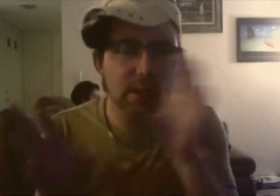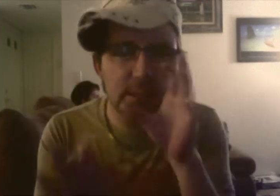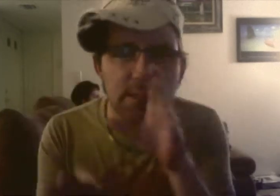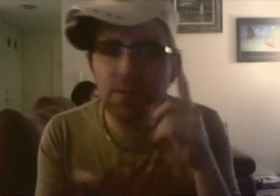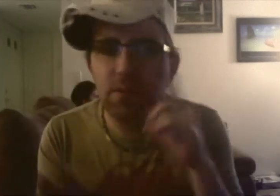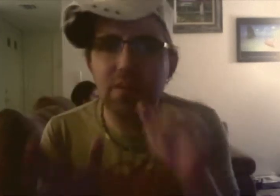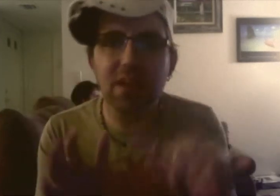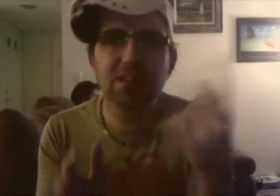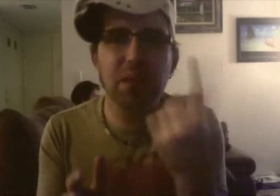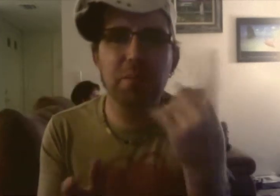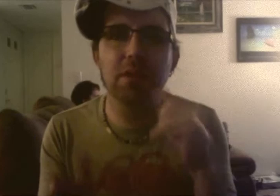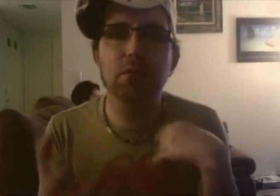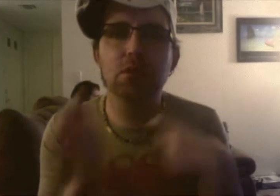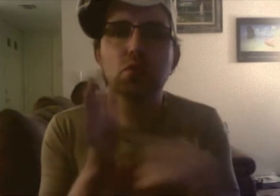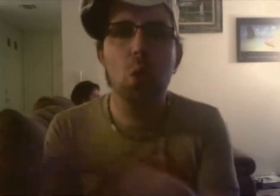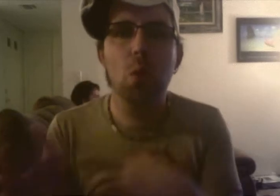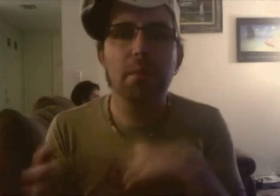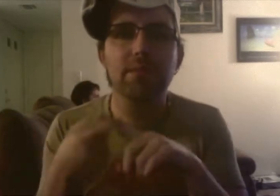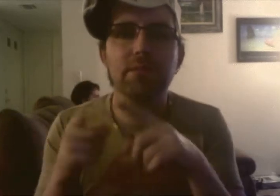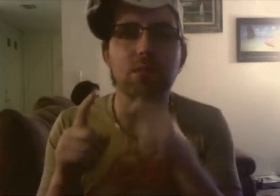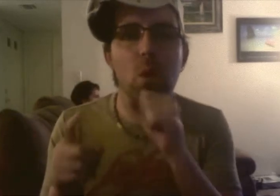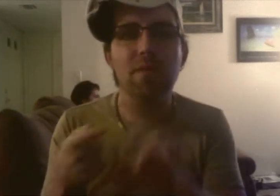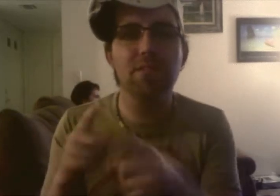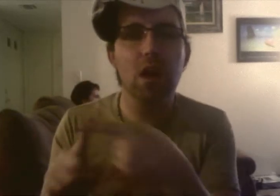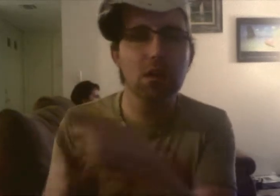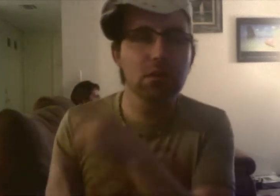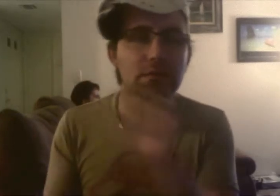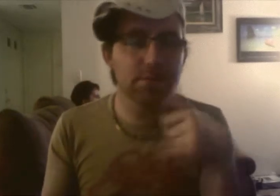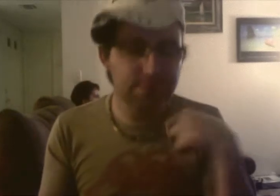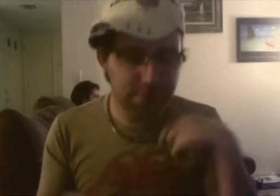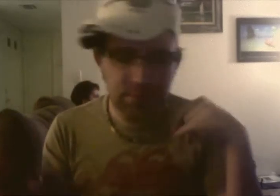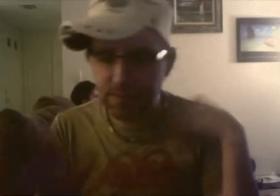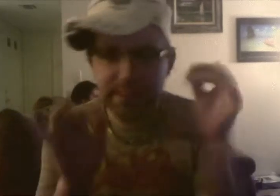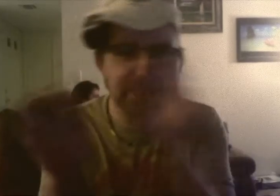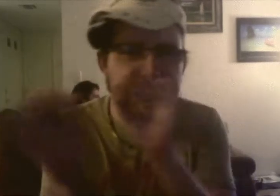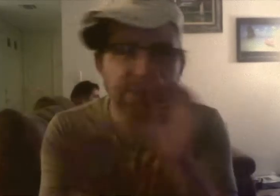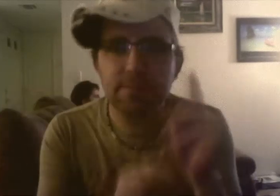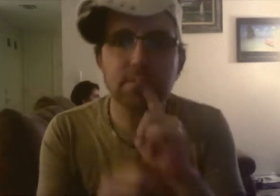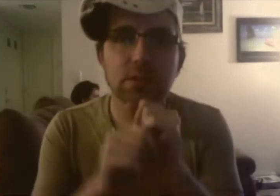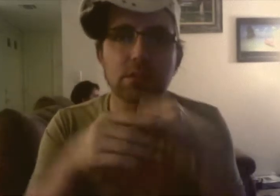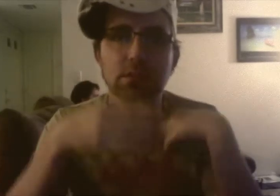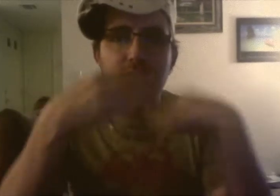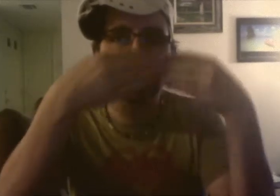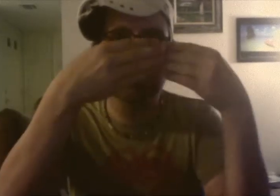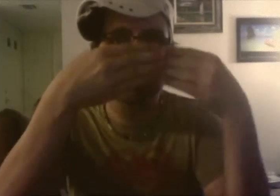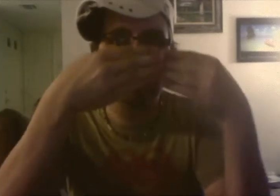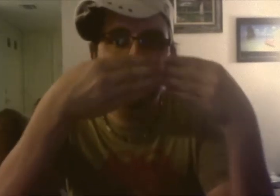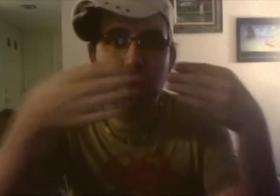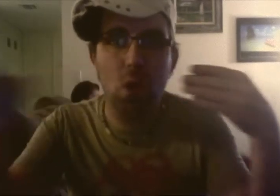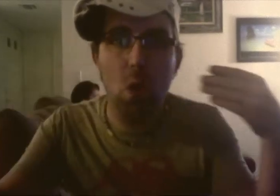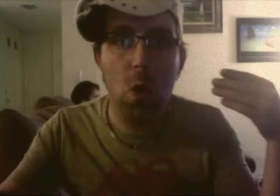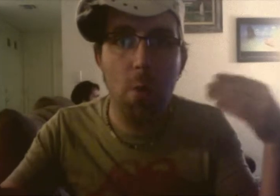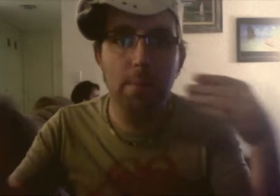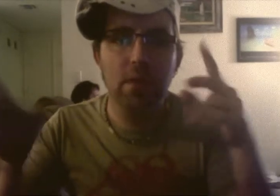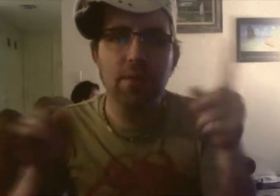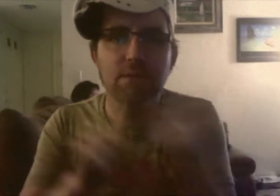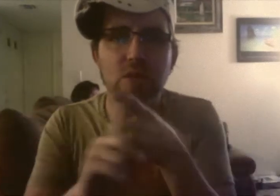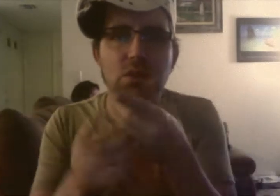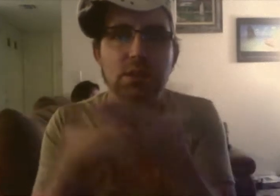very personal story. Jesus, I never feel a way to get it produced right now. You have to be a play. You must be